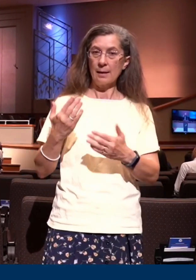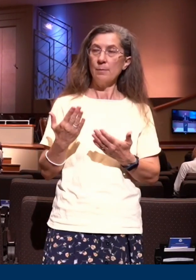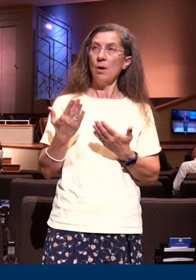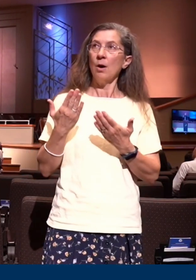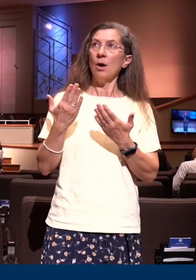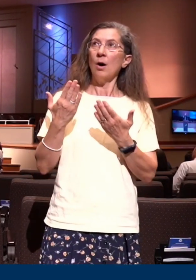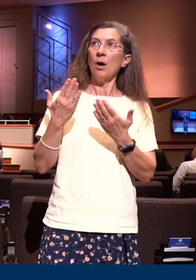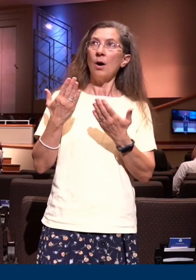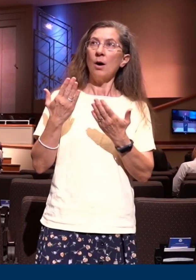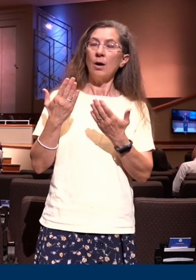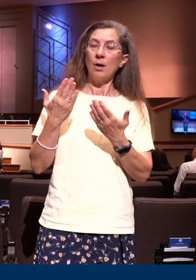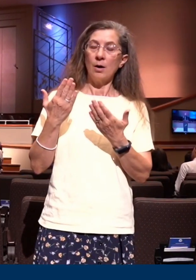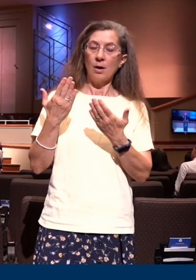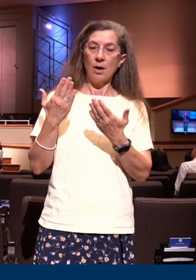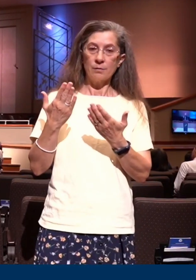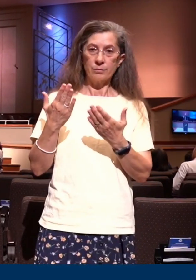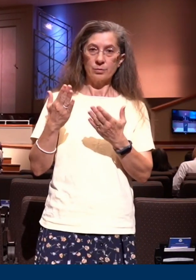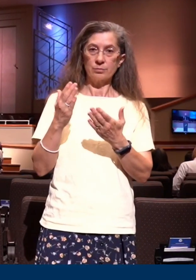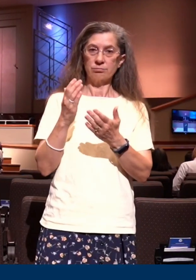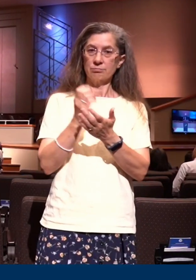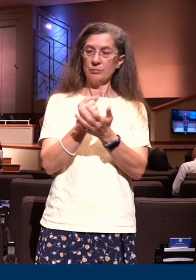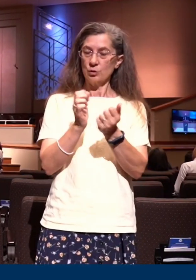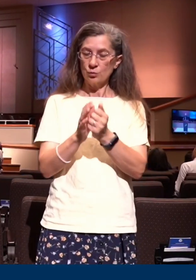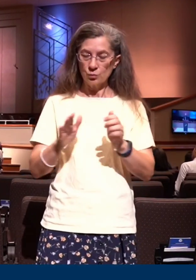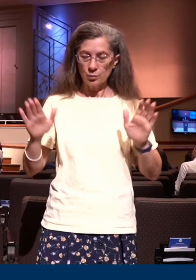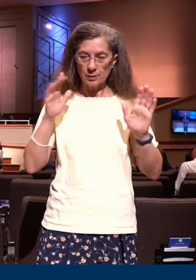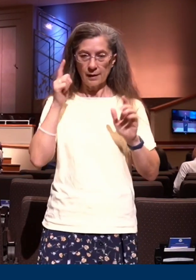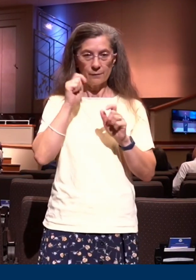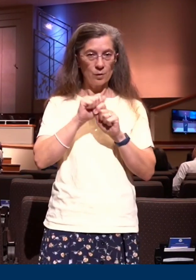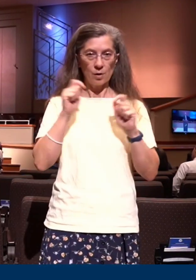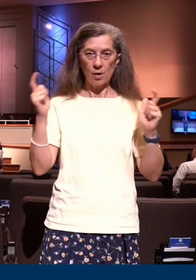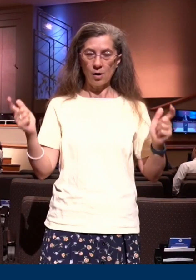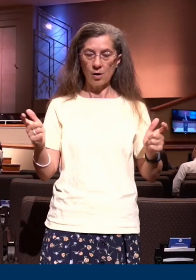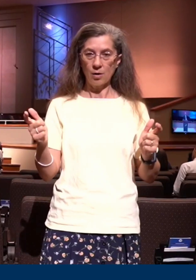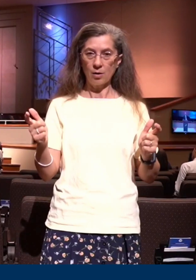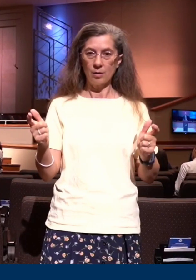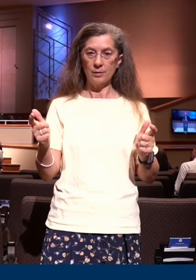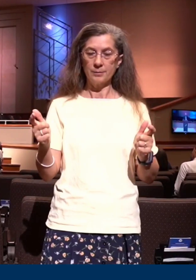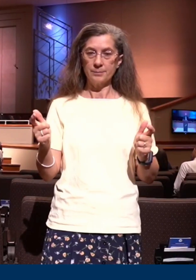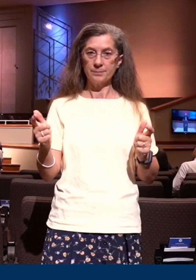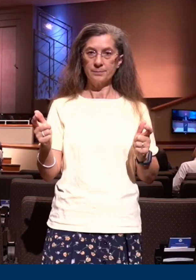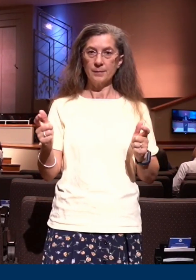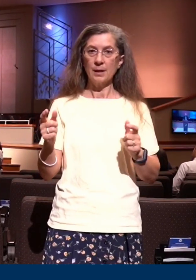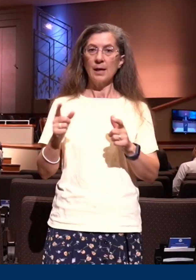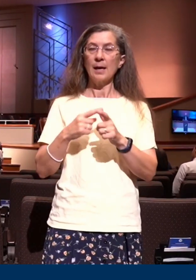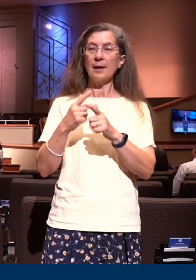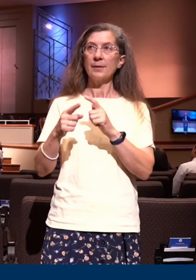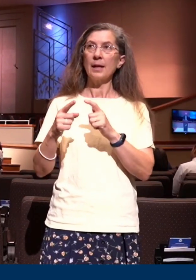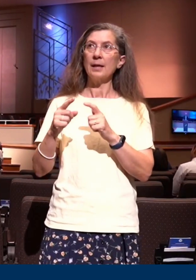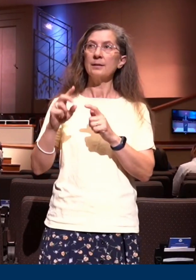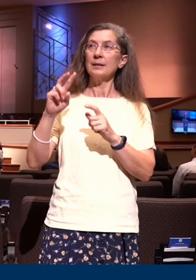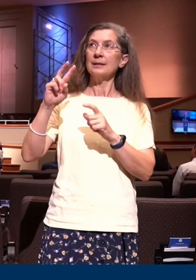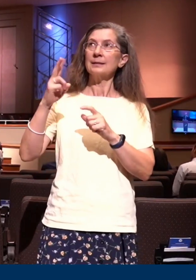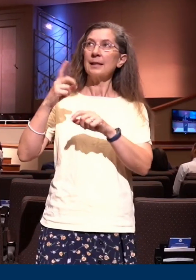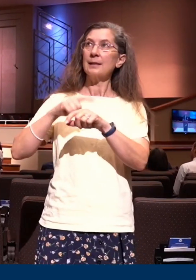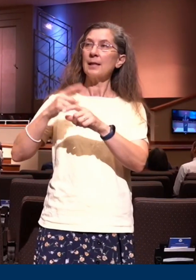of many and unto them that look for Him shall He appear a second time without sin unto